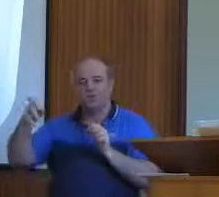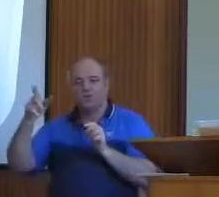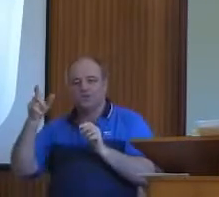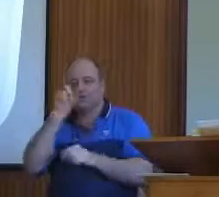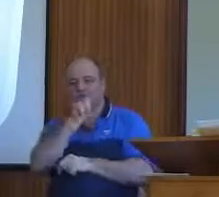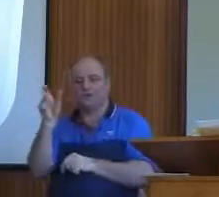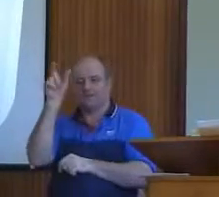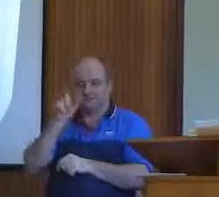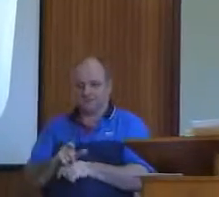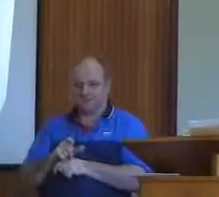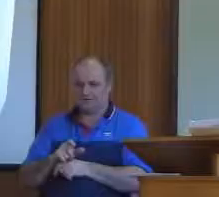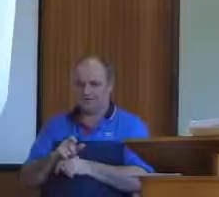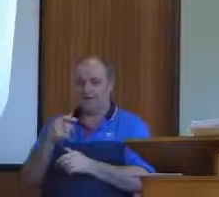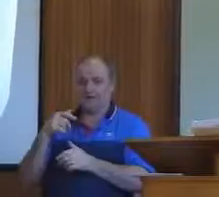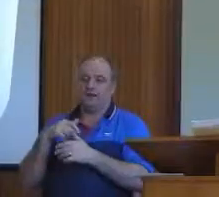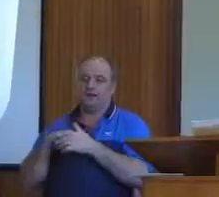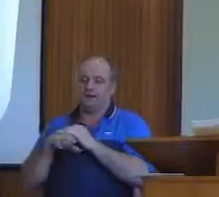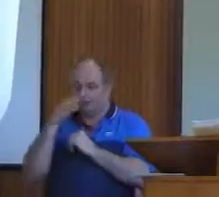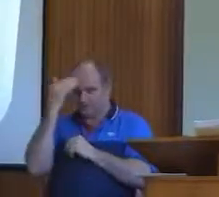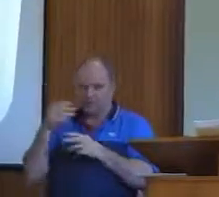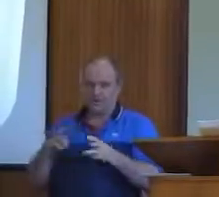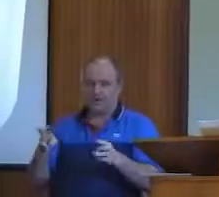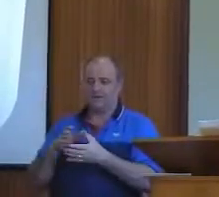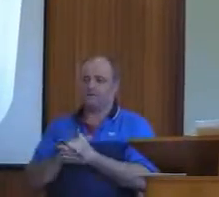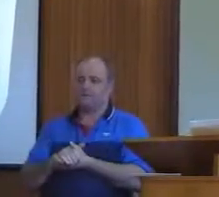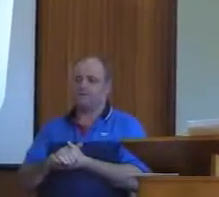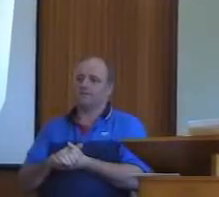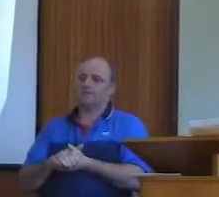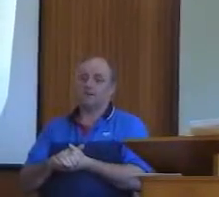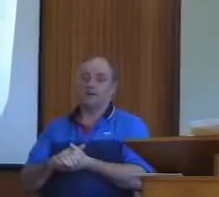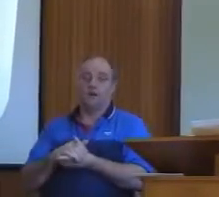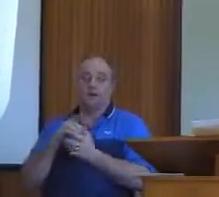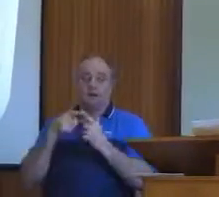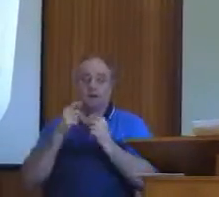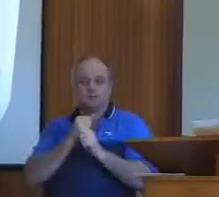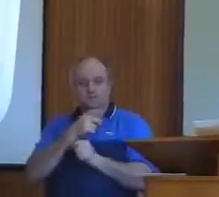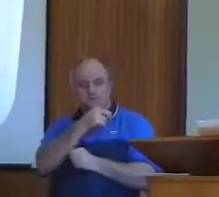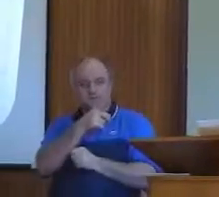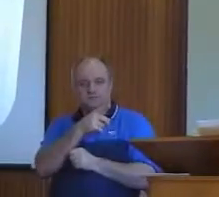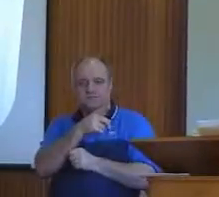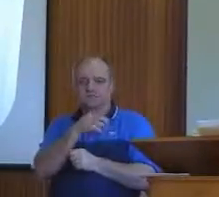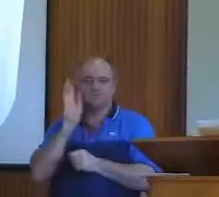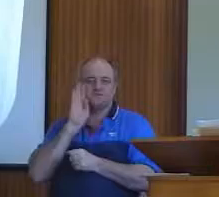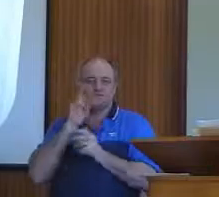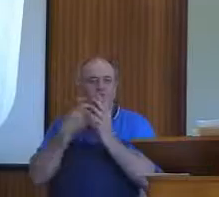Things which we were like Ralph before he was converted absolutely obscure meant nothing.